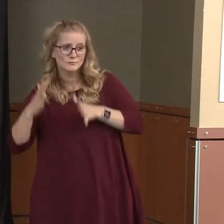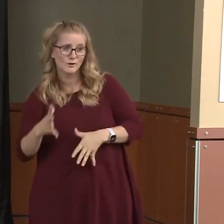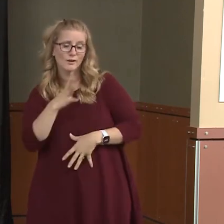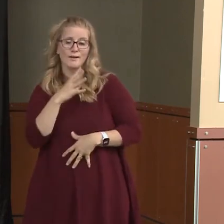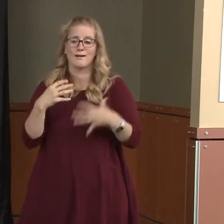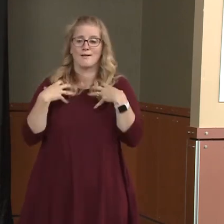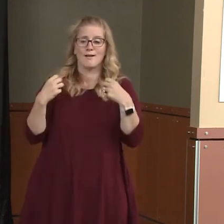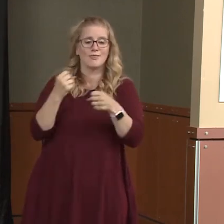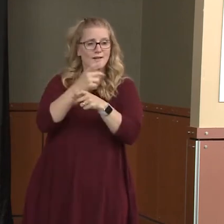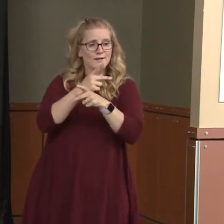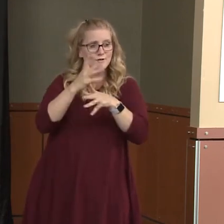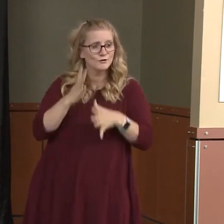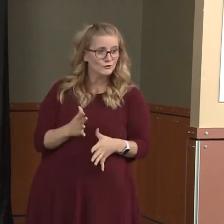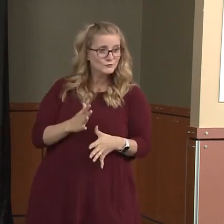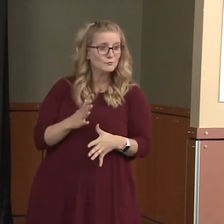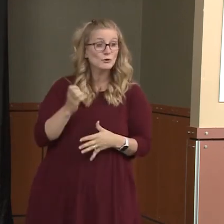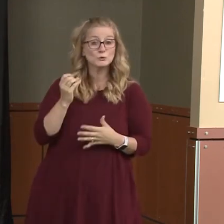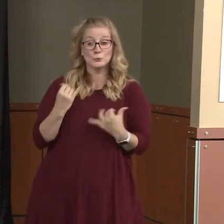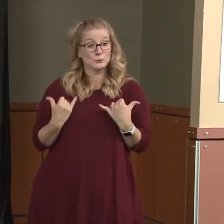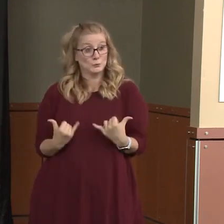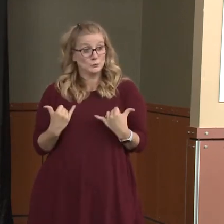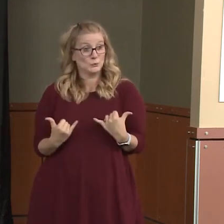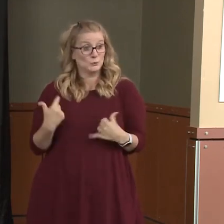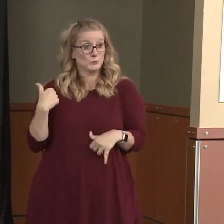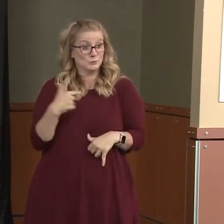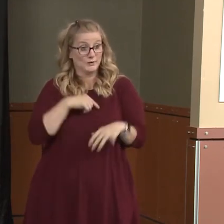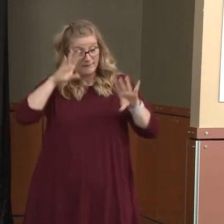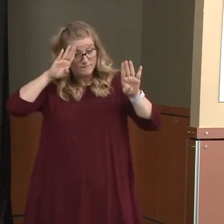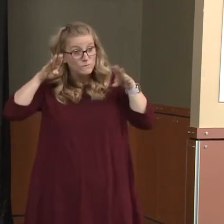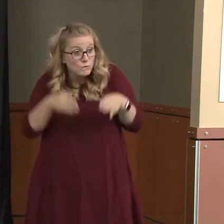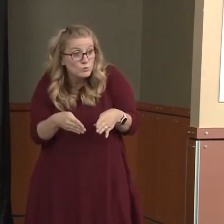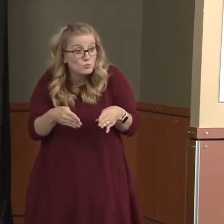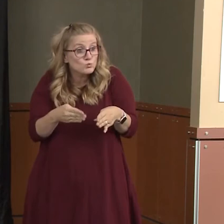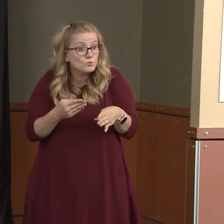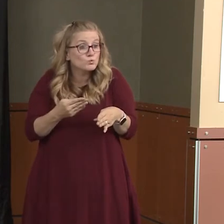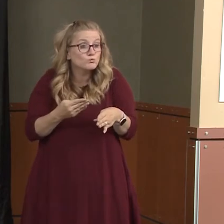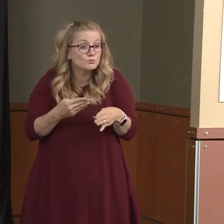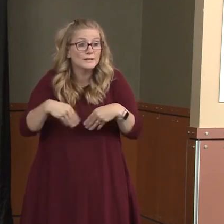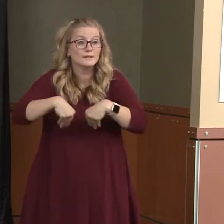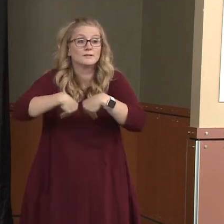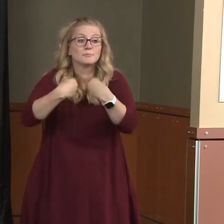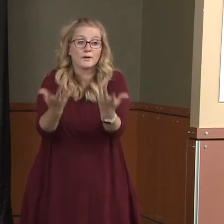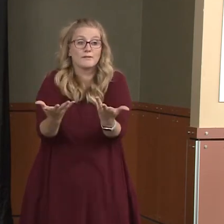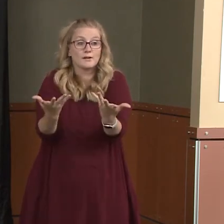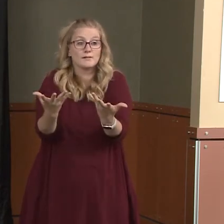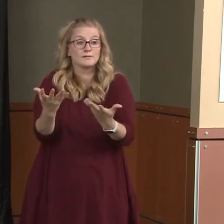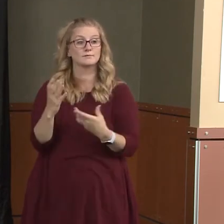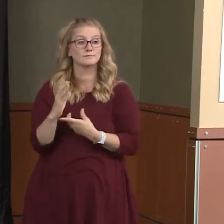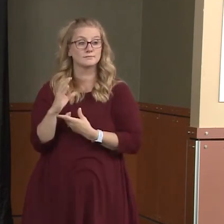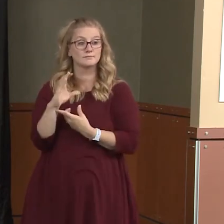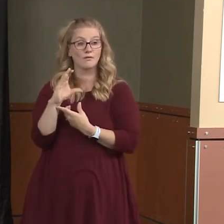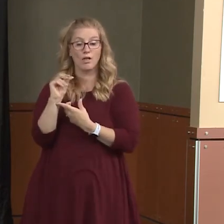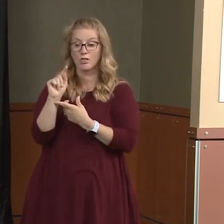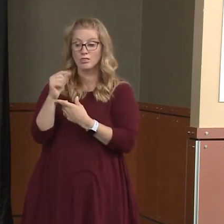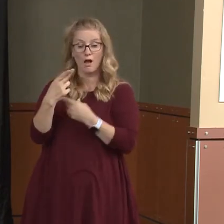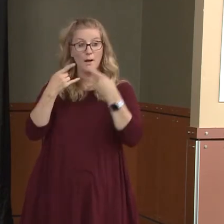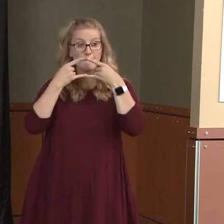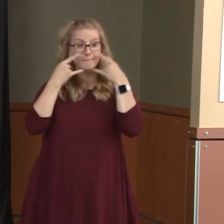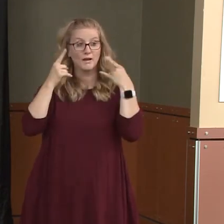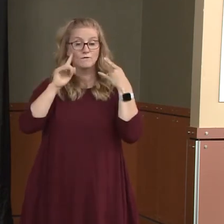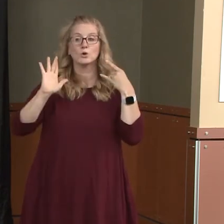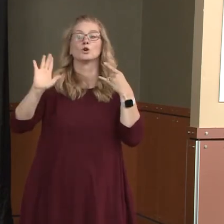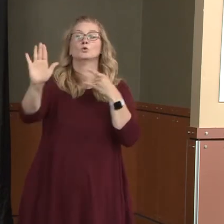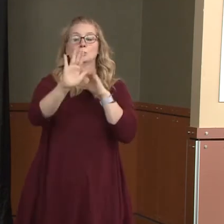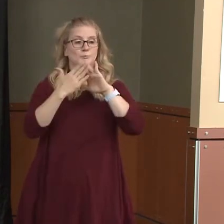So today, we're focusing our efforts on providing cloth masks to our community. In partnership with Washington State, 3.6